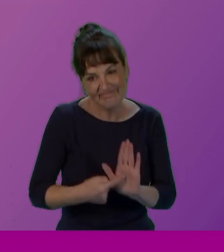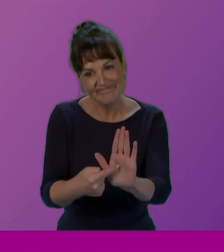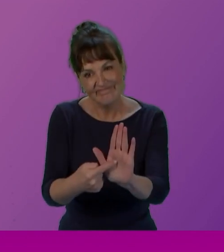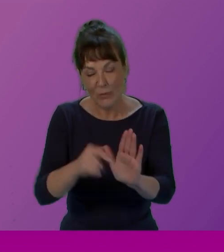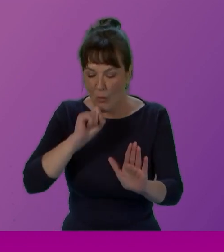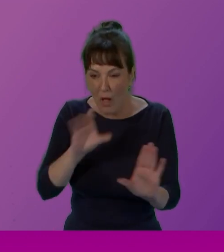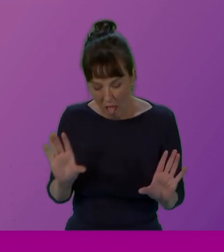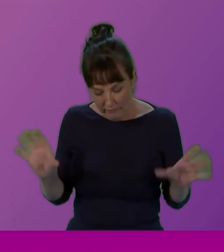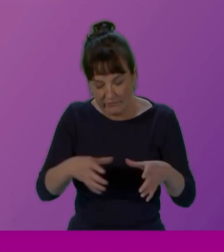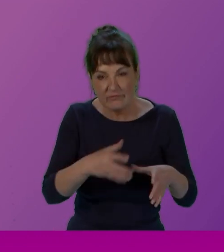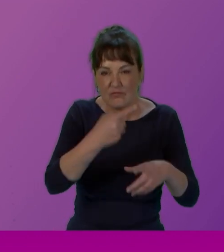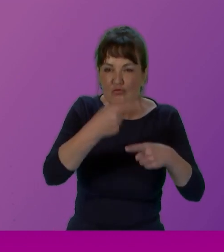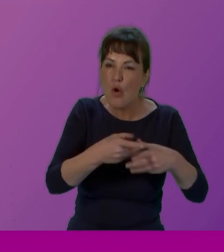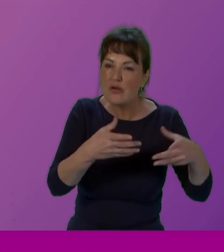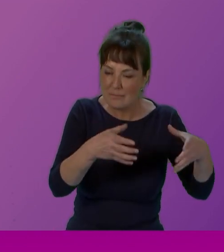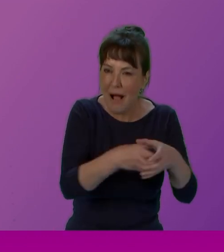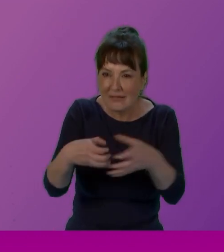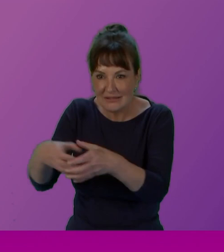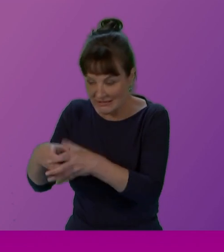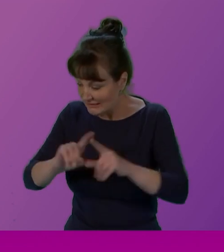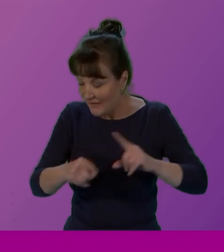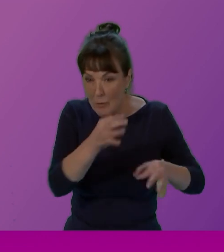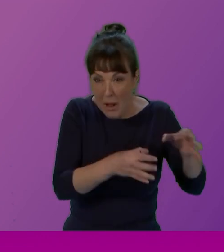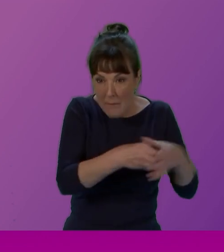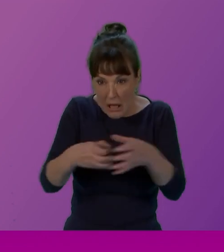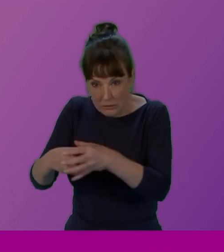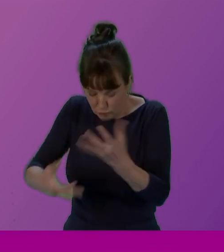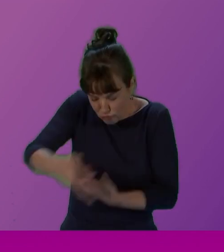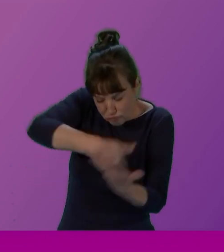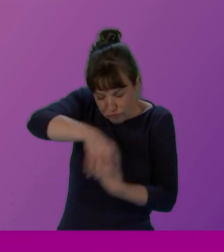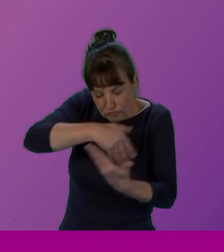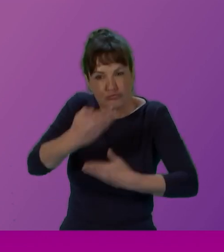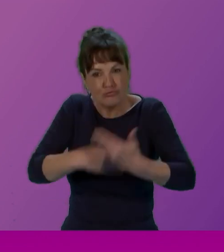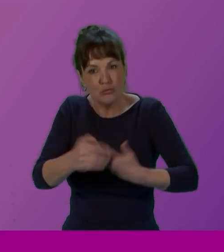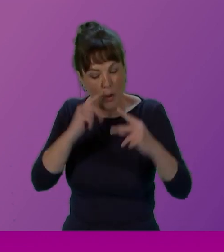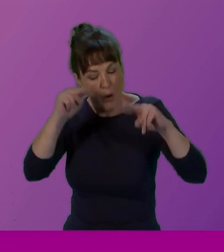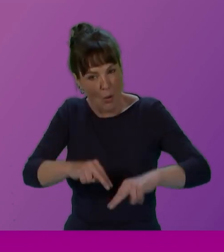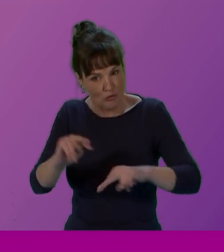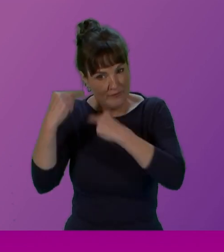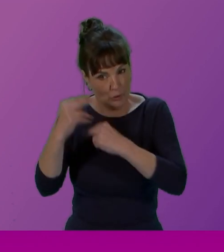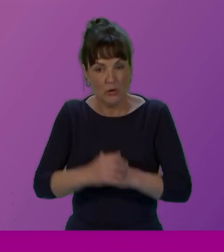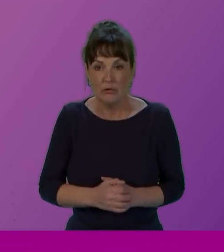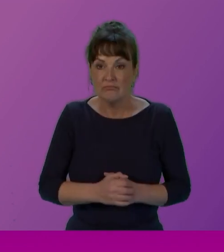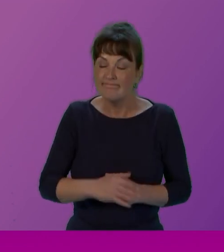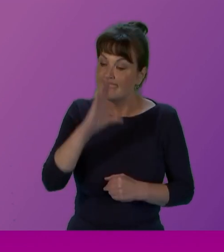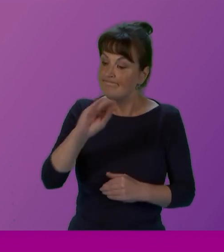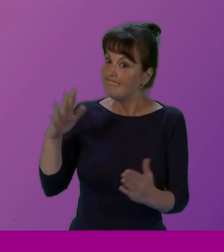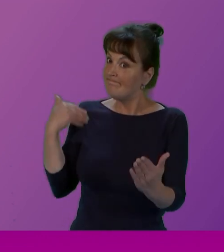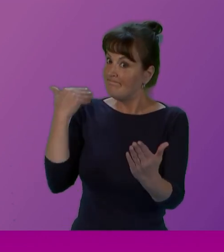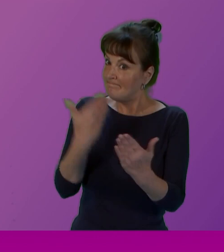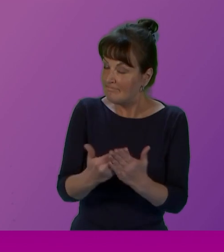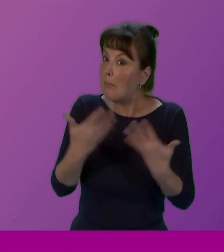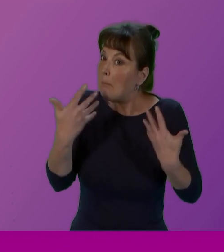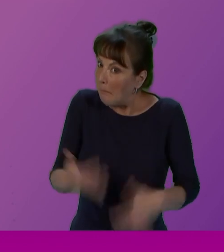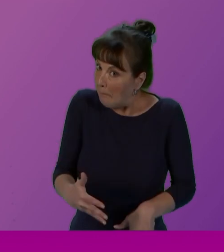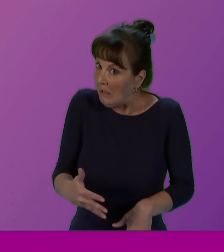our experts. So, as I was saying, the audit showed that there's been fluctuations over time in the number of women here and in the number of women